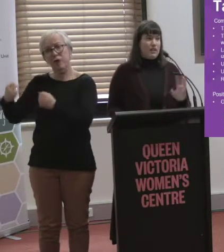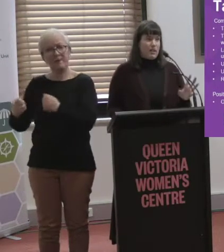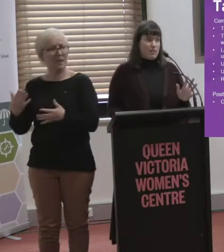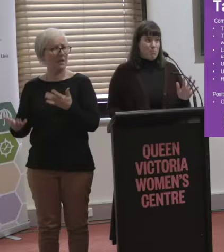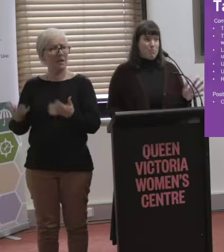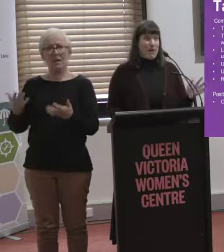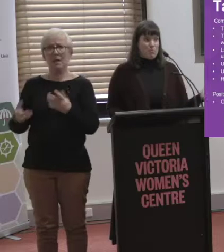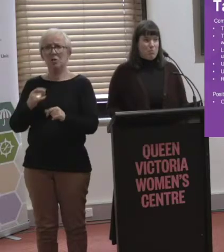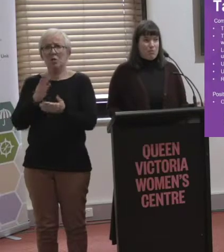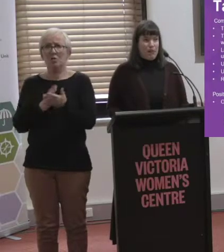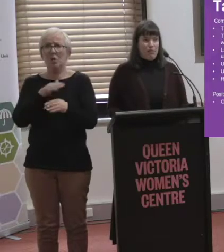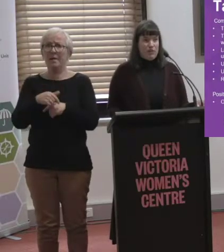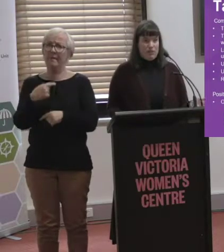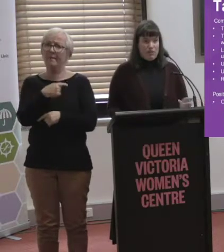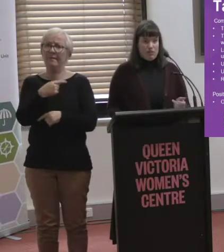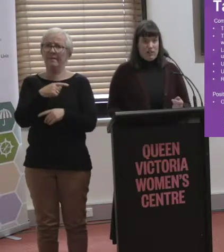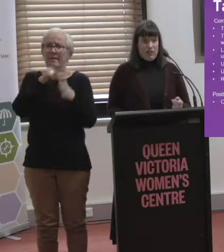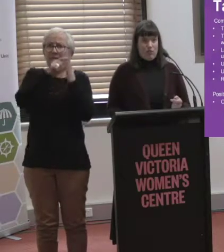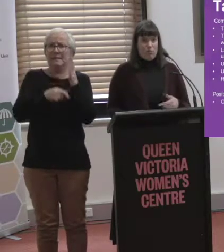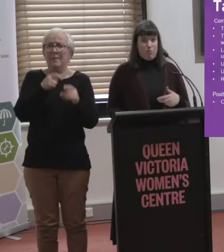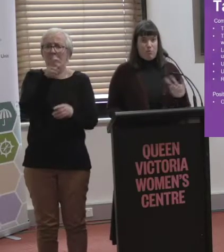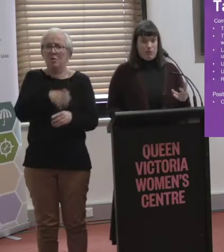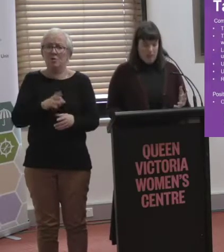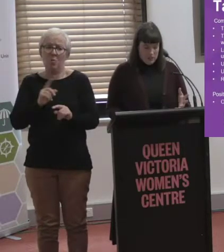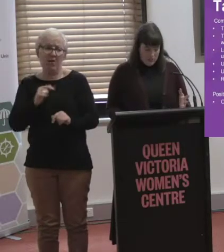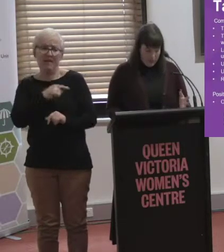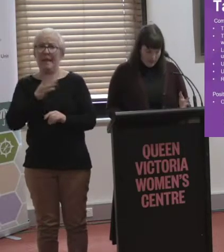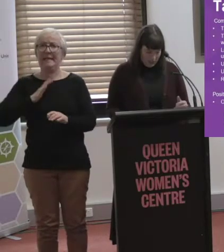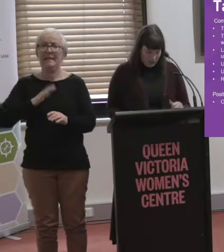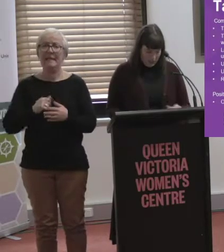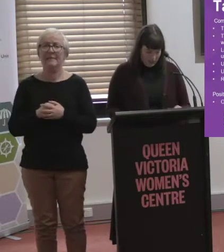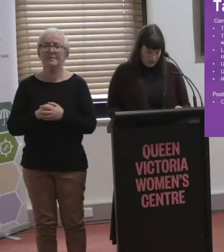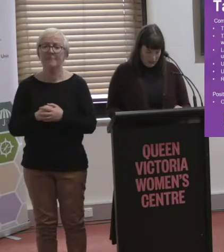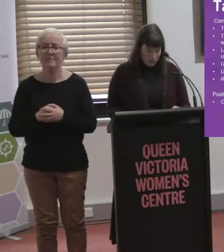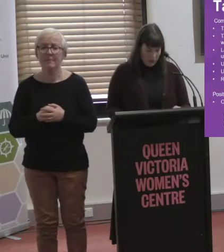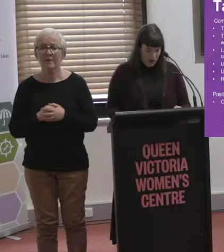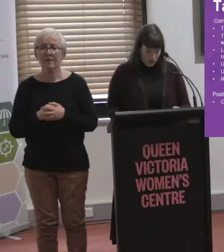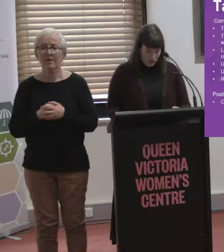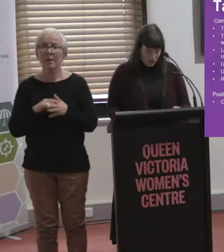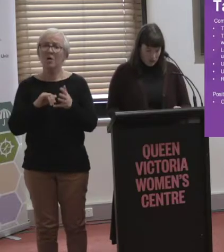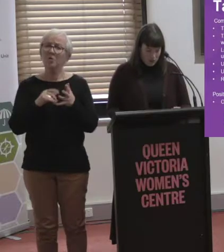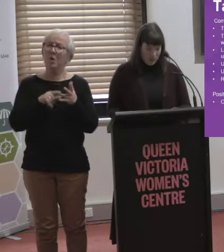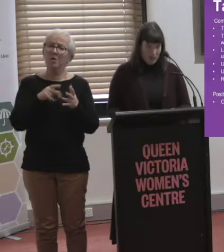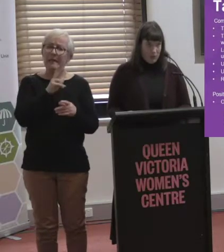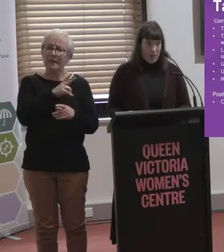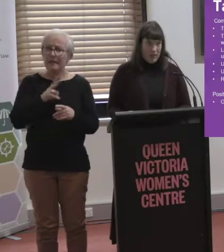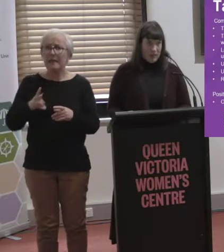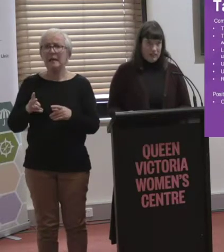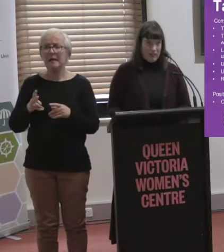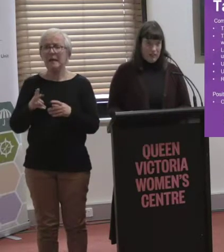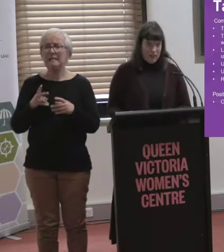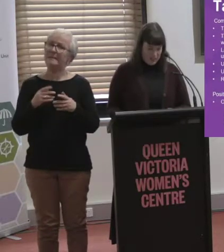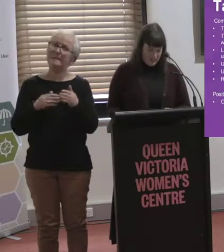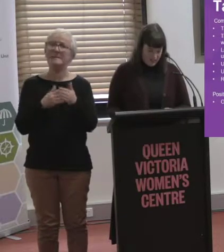Like, the consideration that perhaps people would have a different need or, you know... So there were quite a few issues with Uber